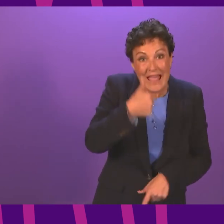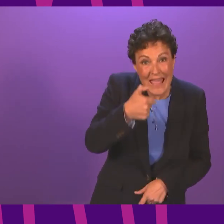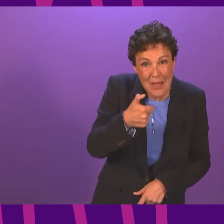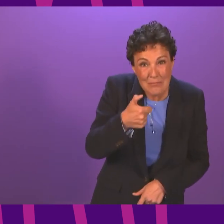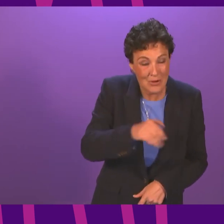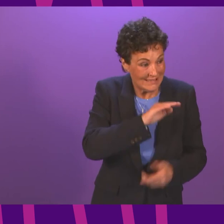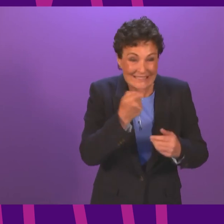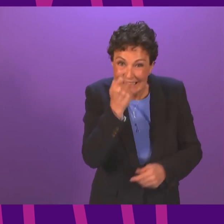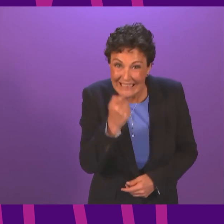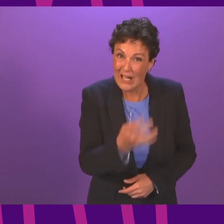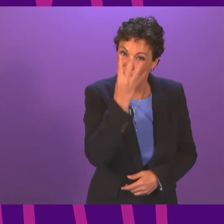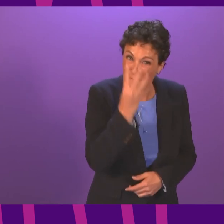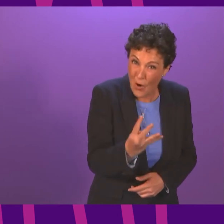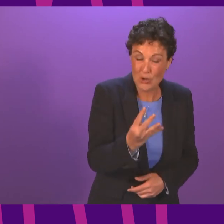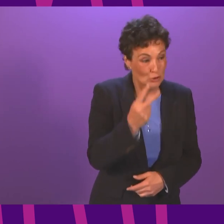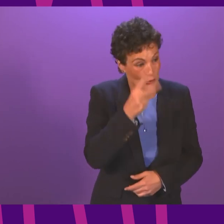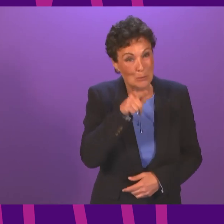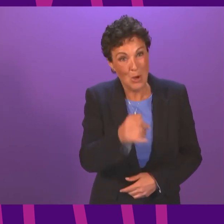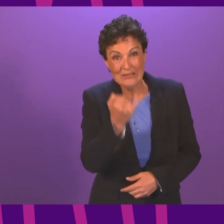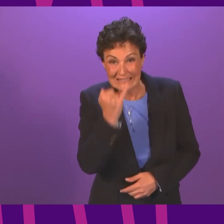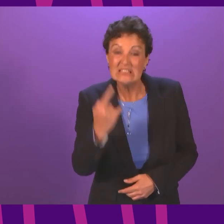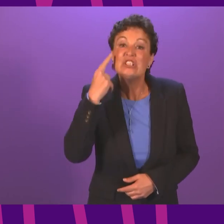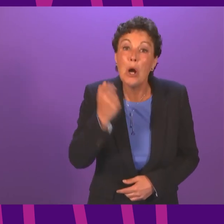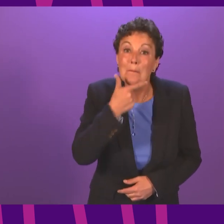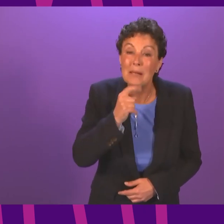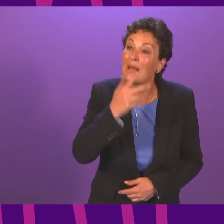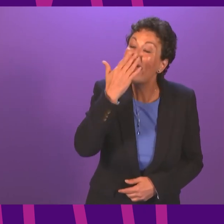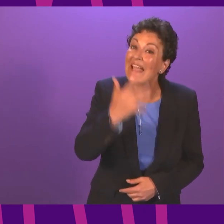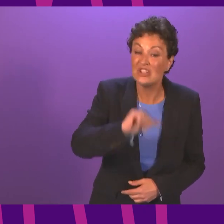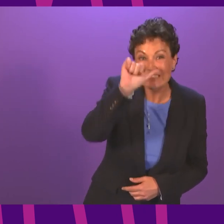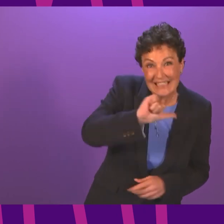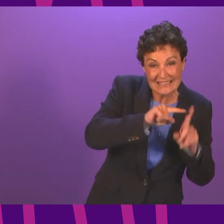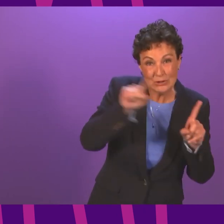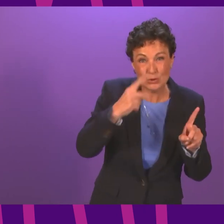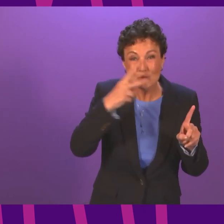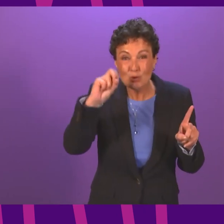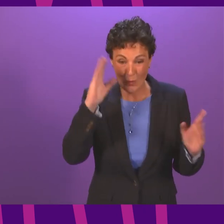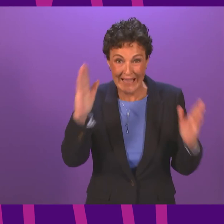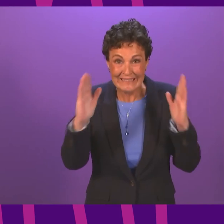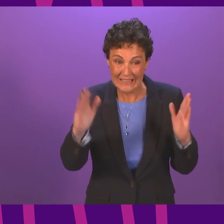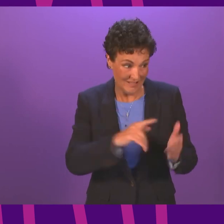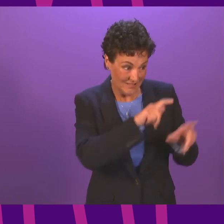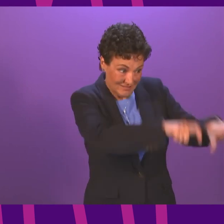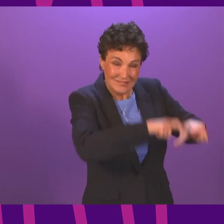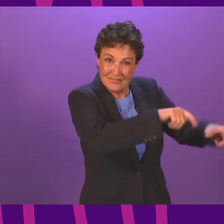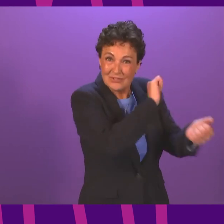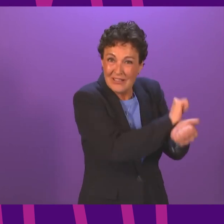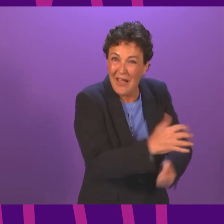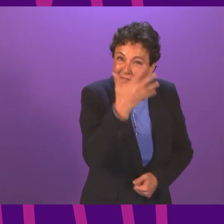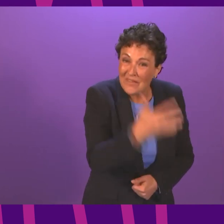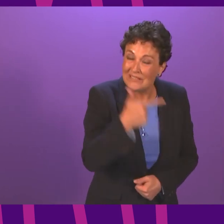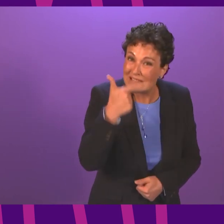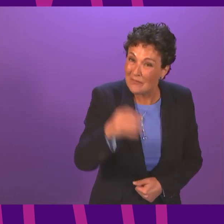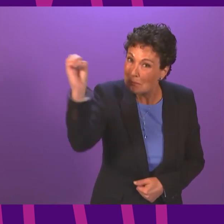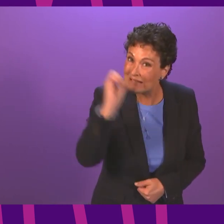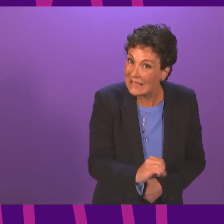only 42.6% of young people aged between the age of 16 and 20 in prison were on remand 57% of